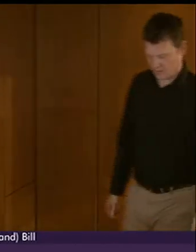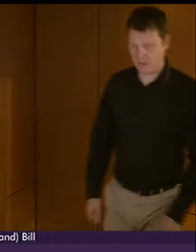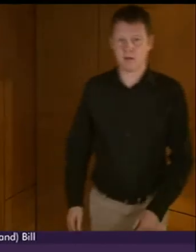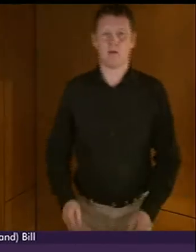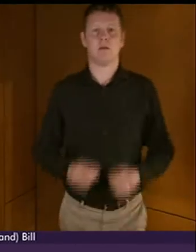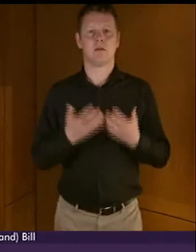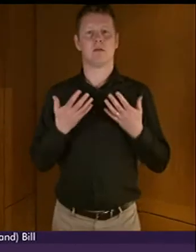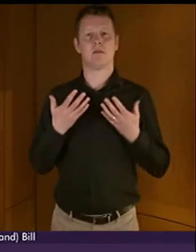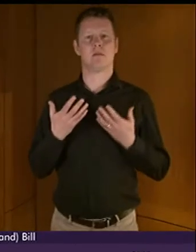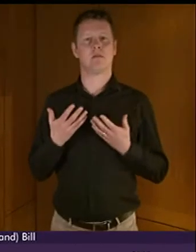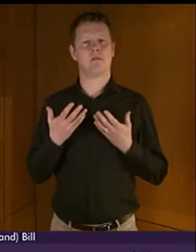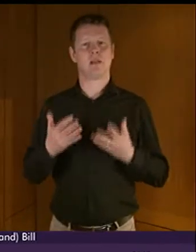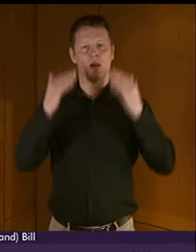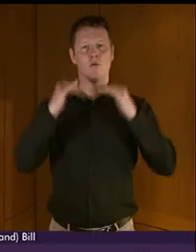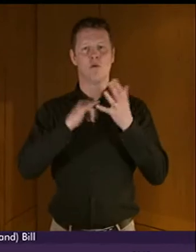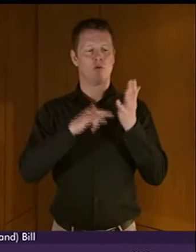by Nigel Dorn.